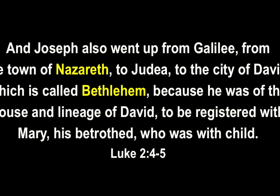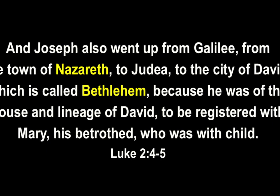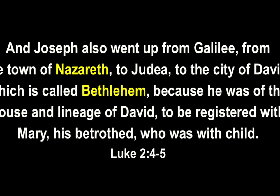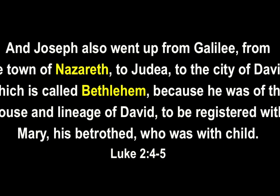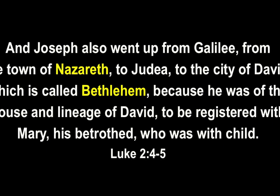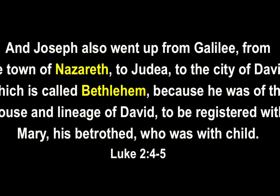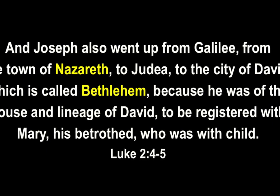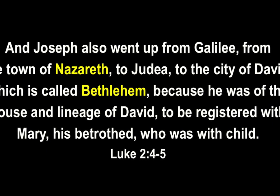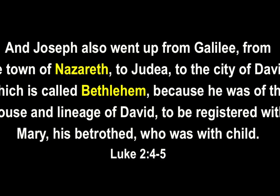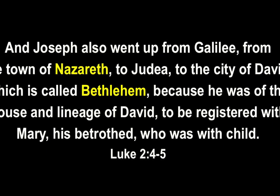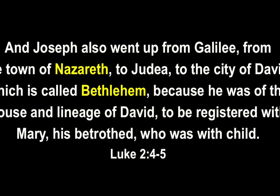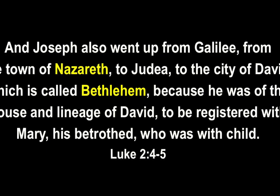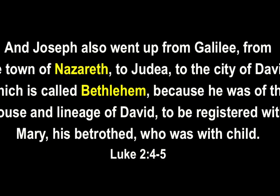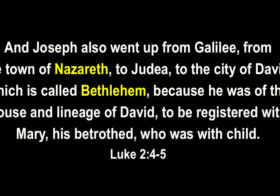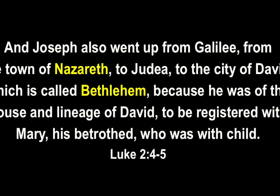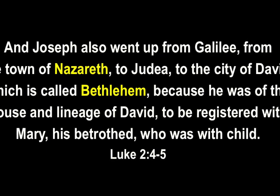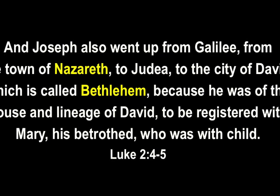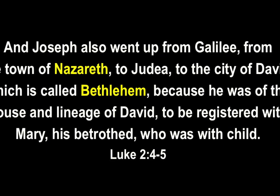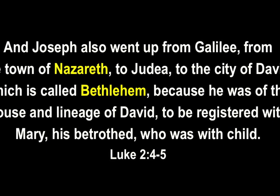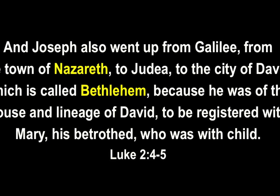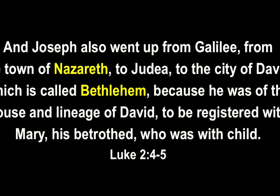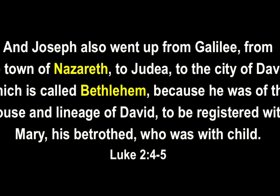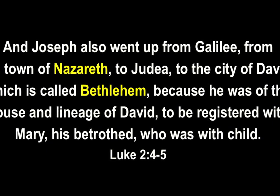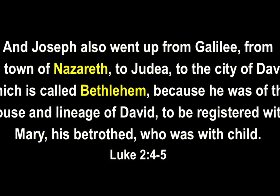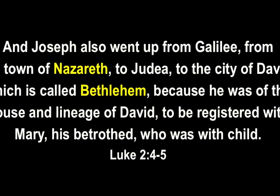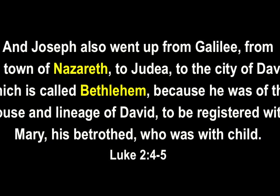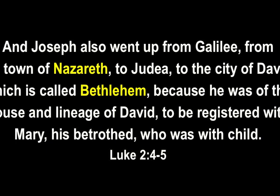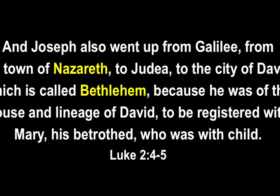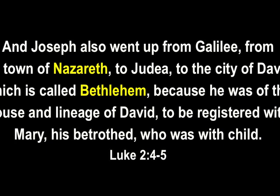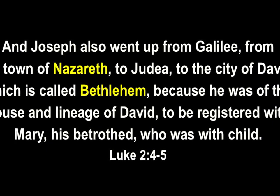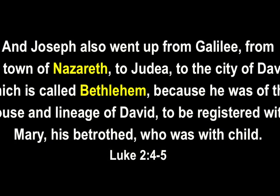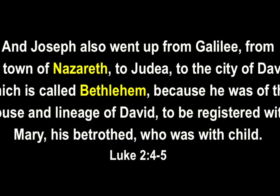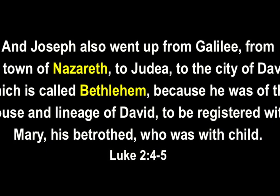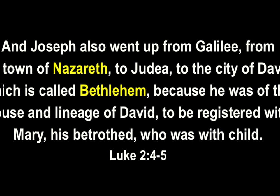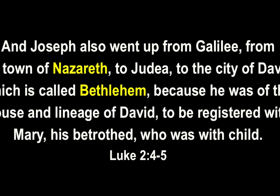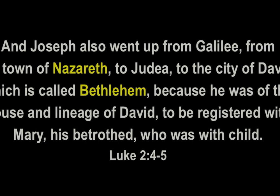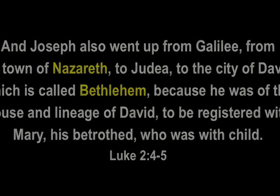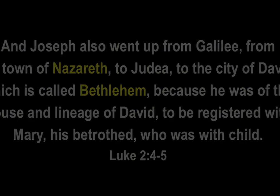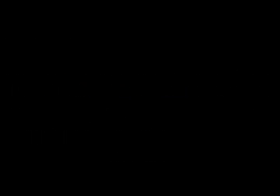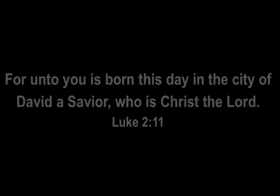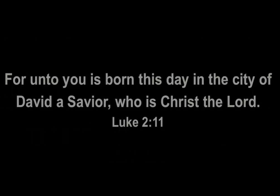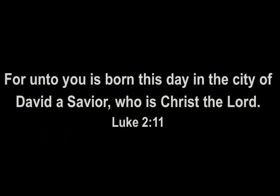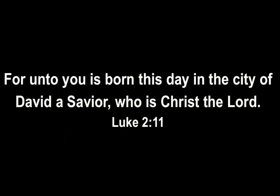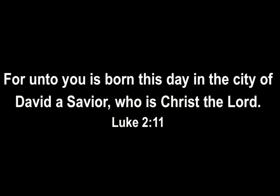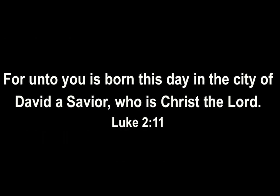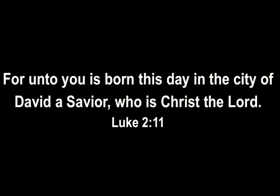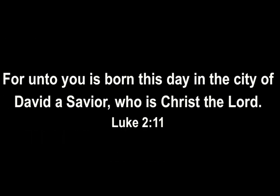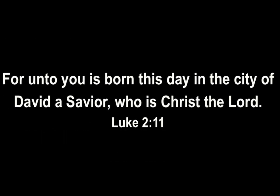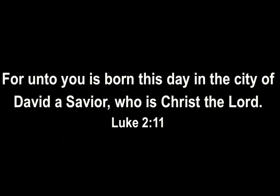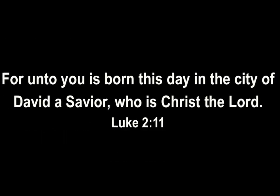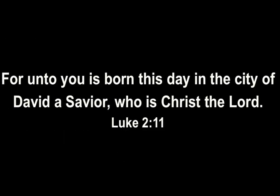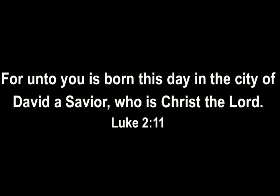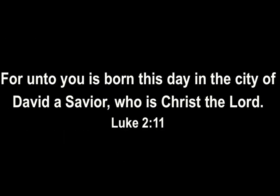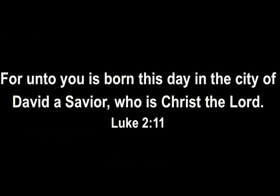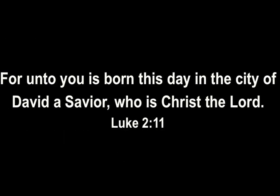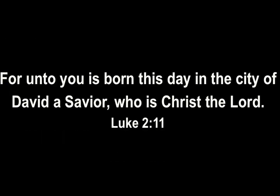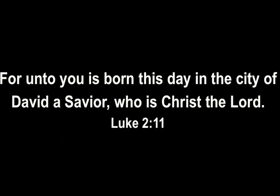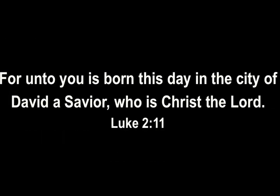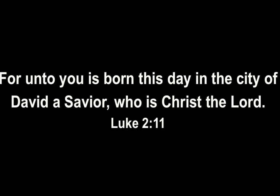bethlehem because he was of the house and lineage of david to be registered with mary his betrothed who was with child for unto you is born this